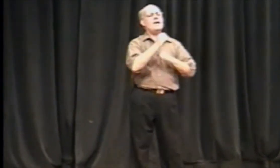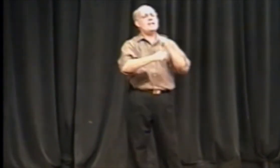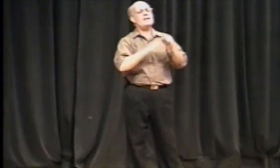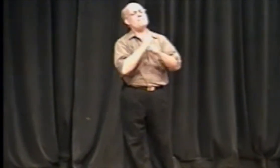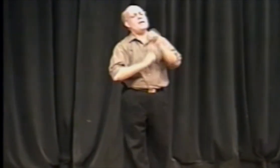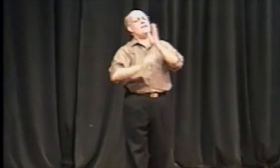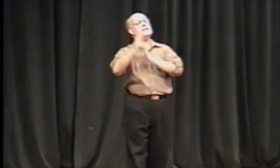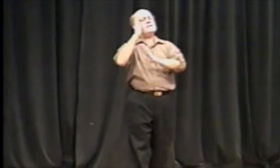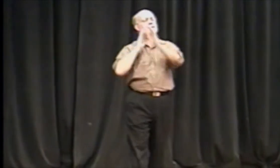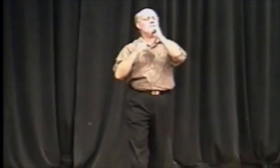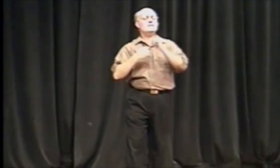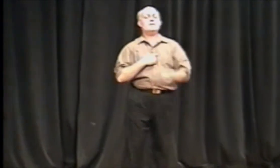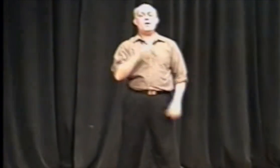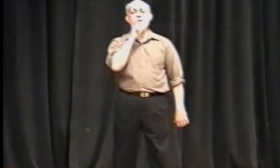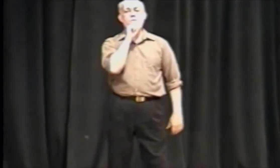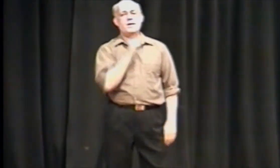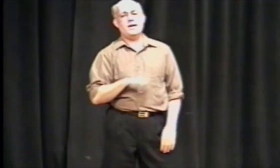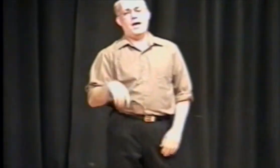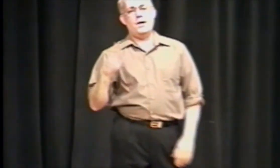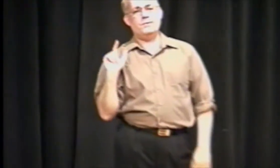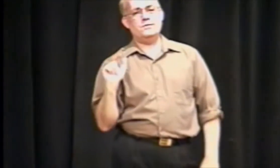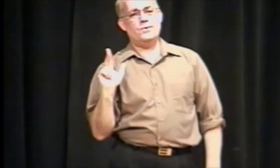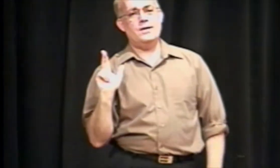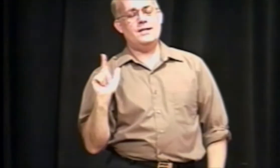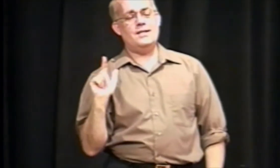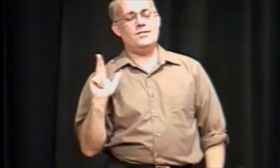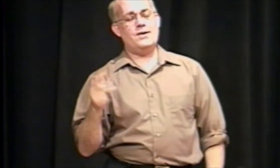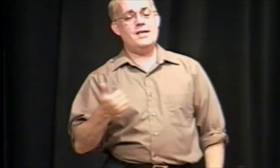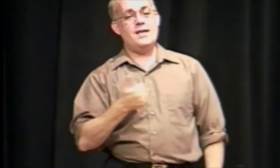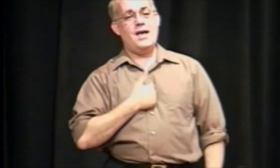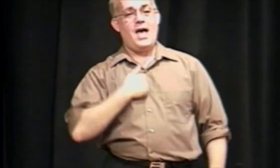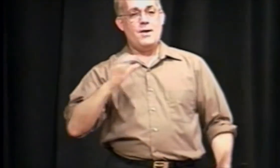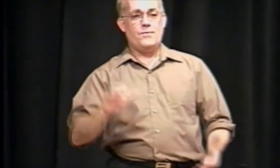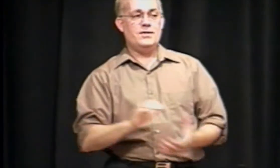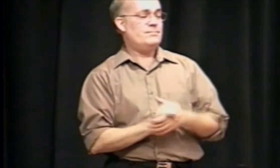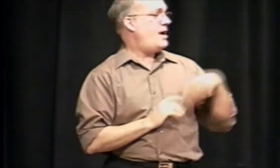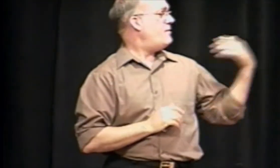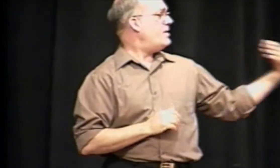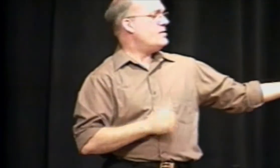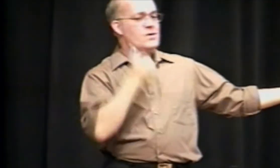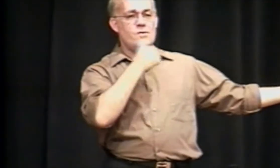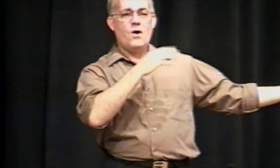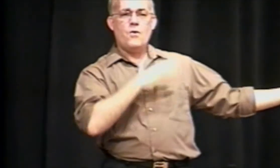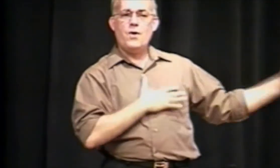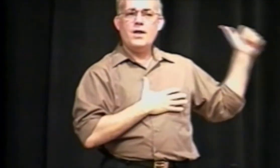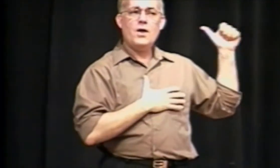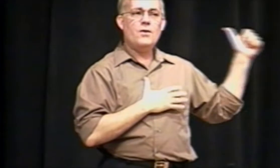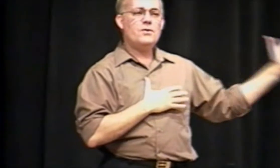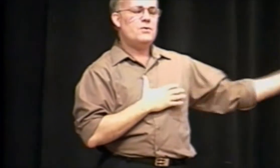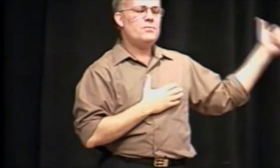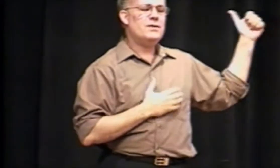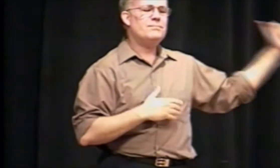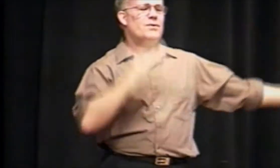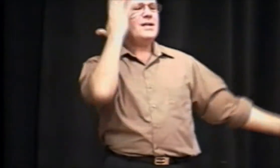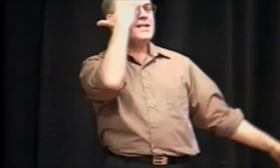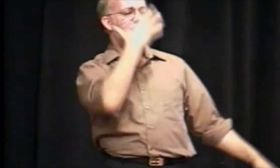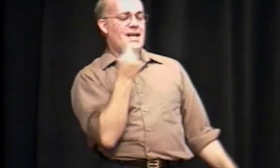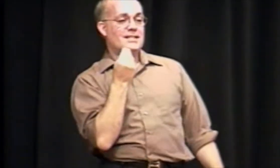Many, many years ago when I was 23, I was married to a widow who was pretty